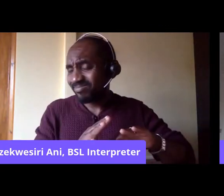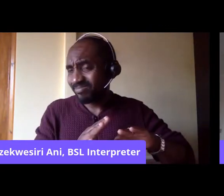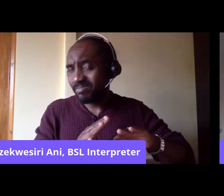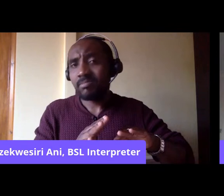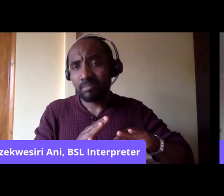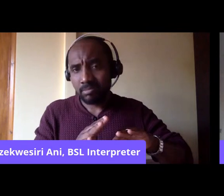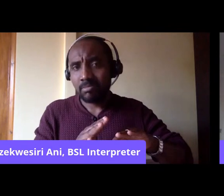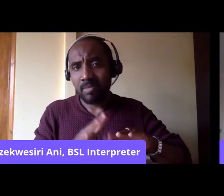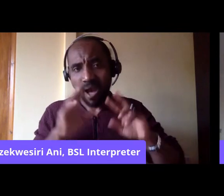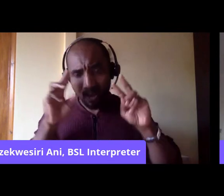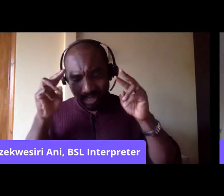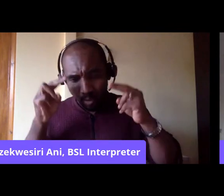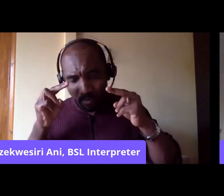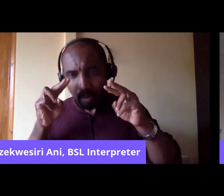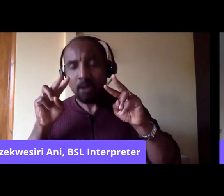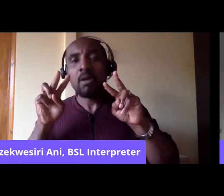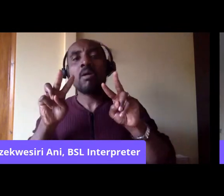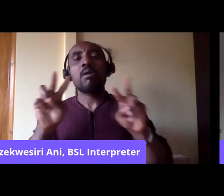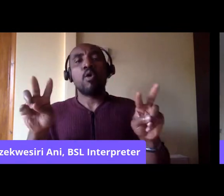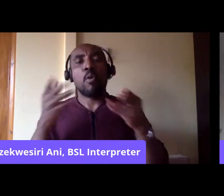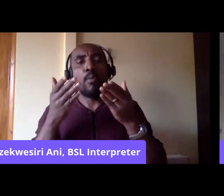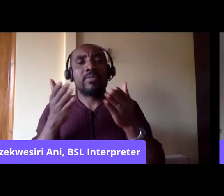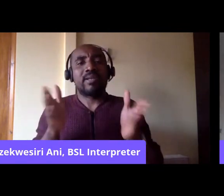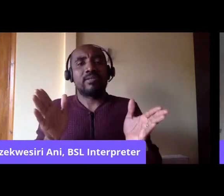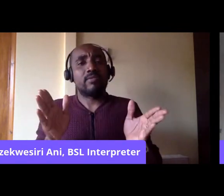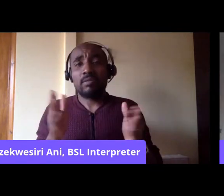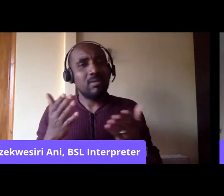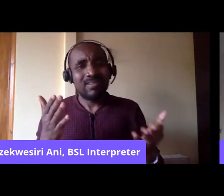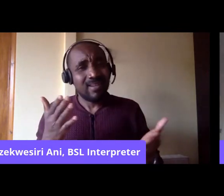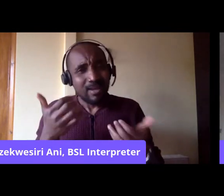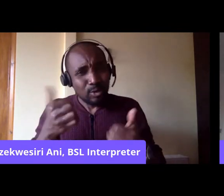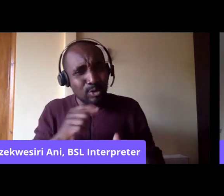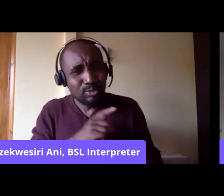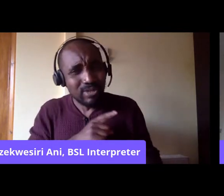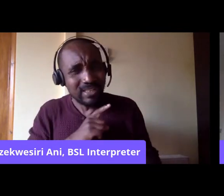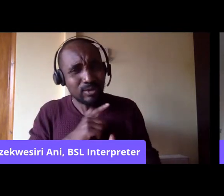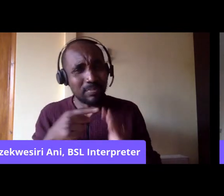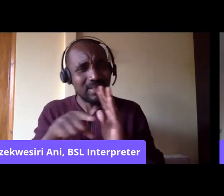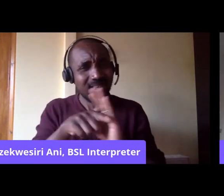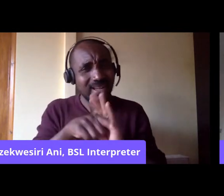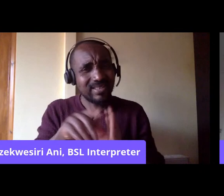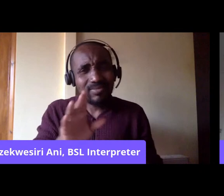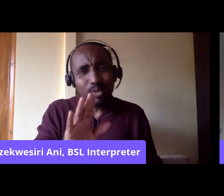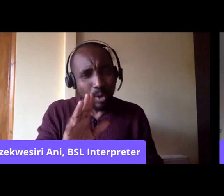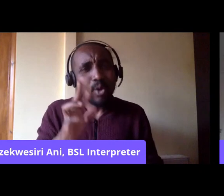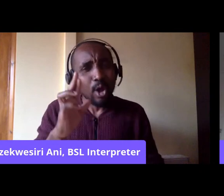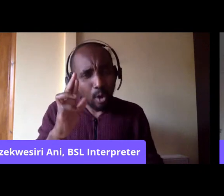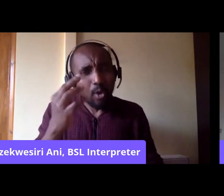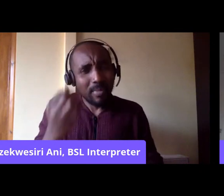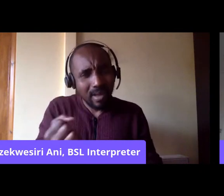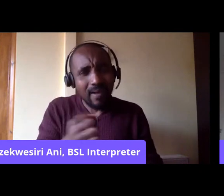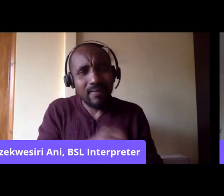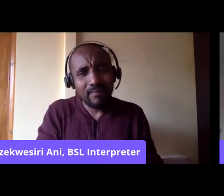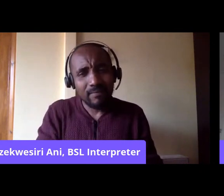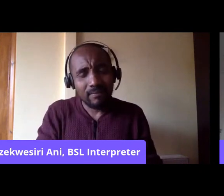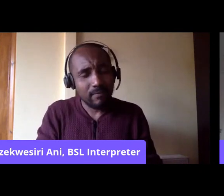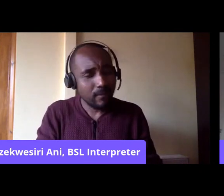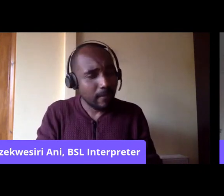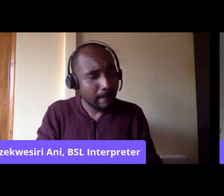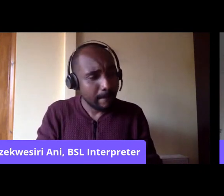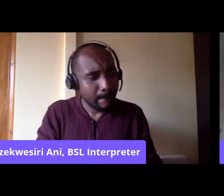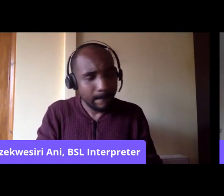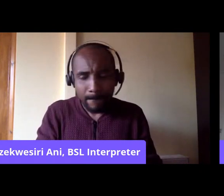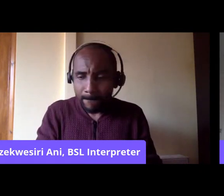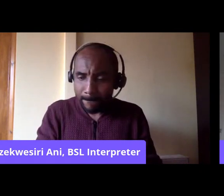there really is no real reason for us to be feeling pessimistic at this moment in time, given that the